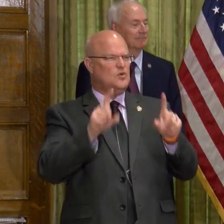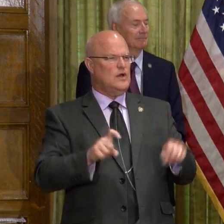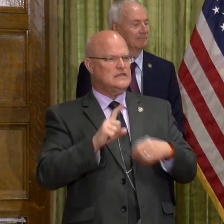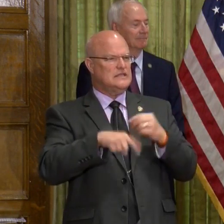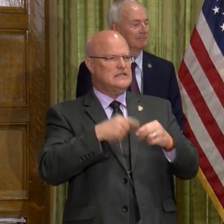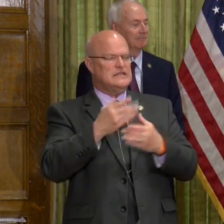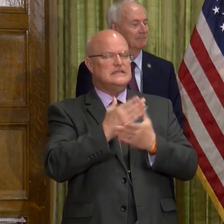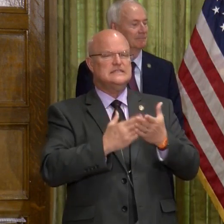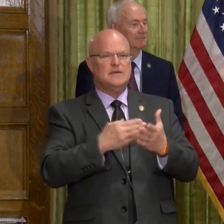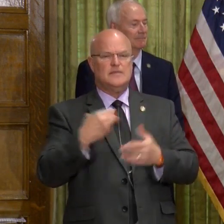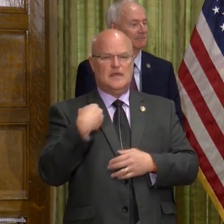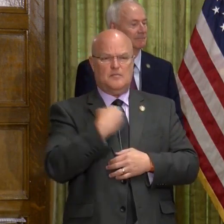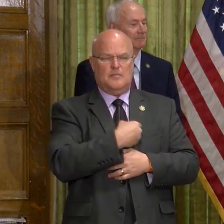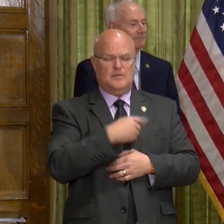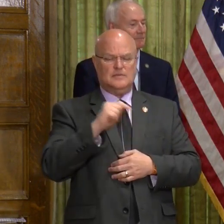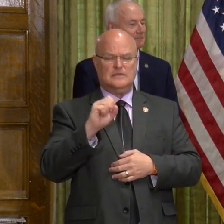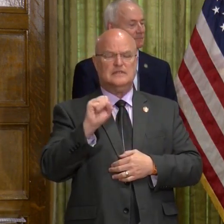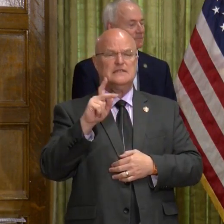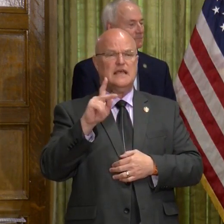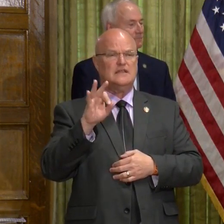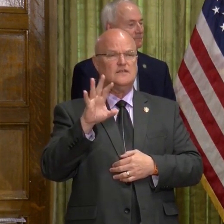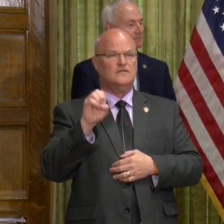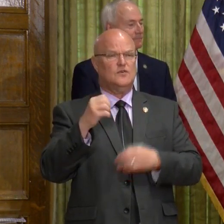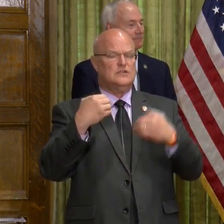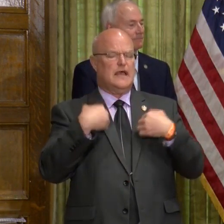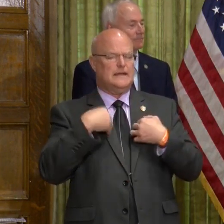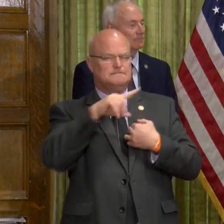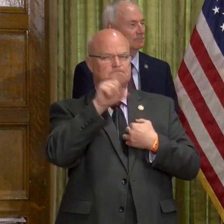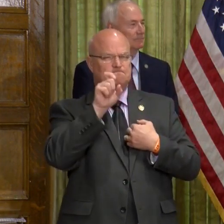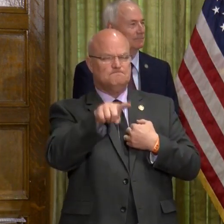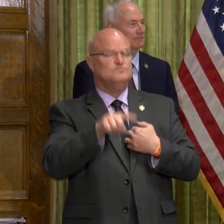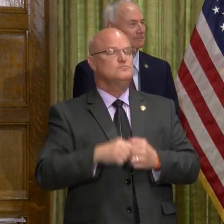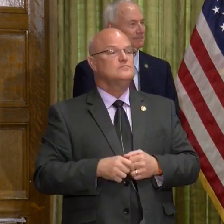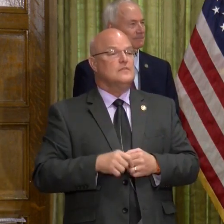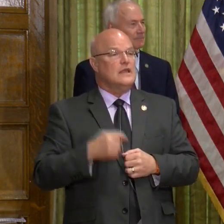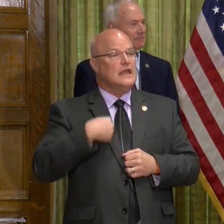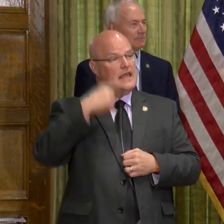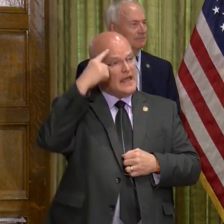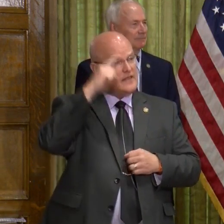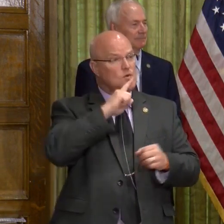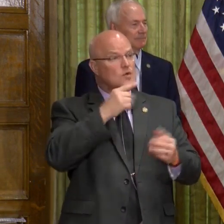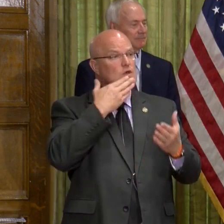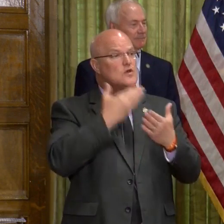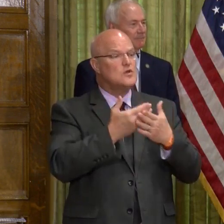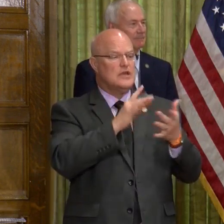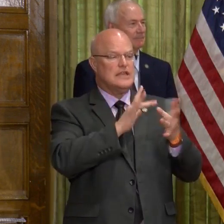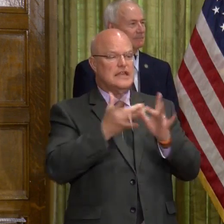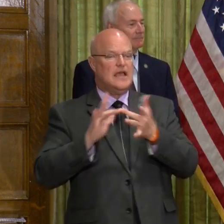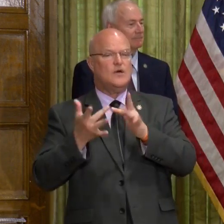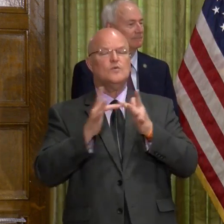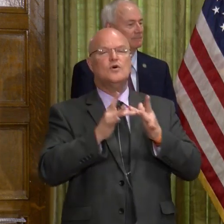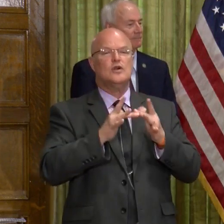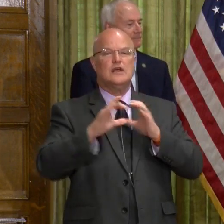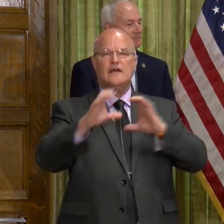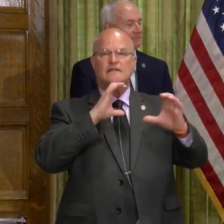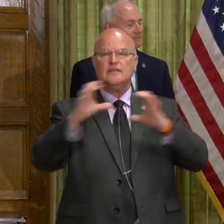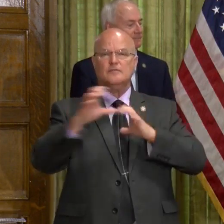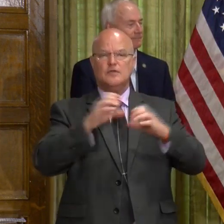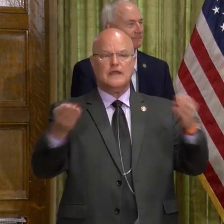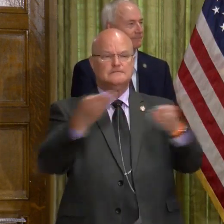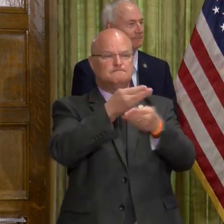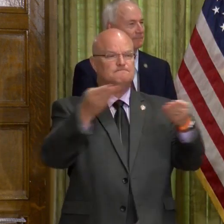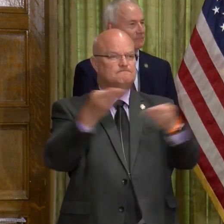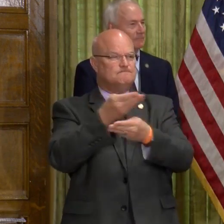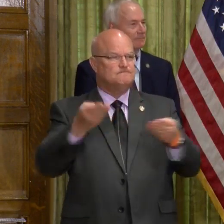members of the task force had or had been presented. And, you know, I think there's a really good network of communication that's being deployed